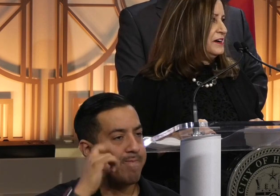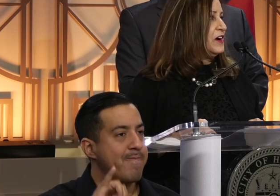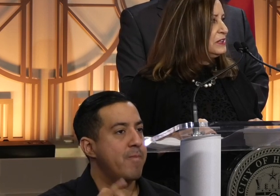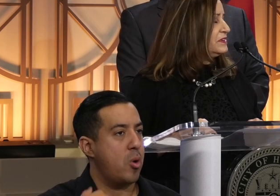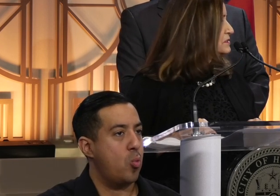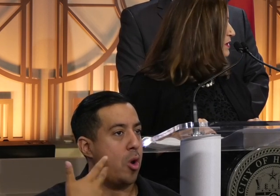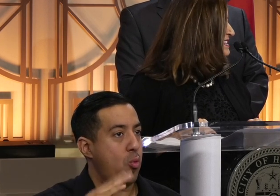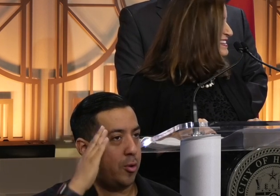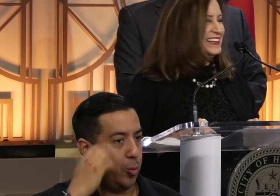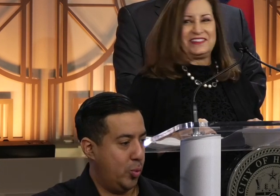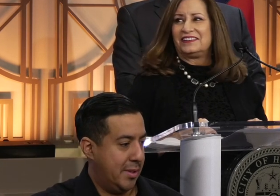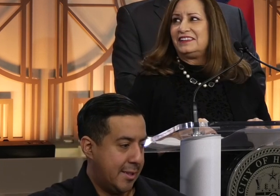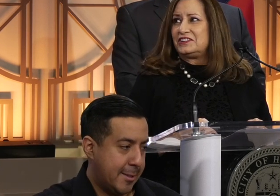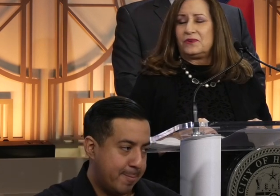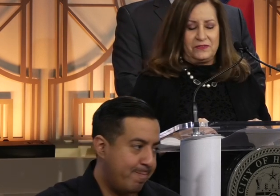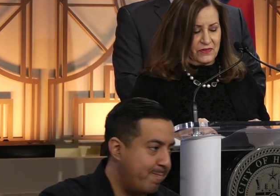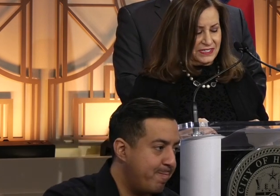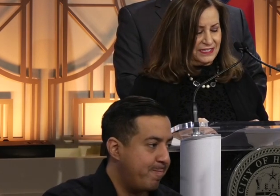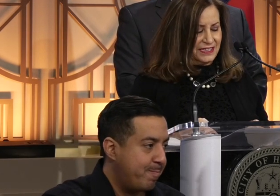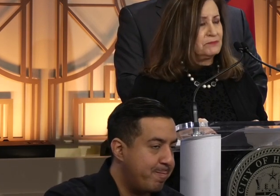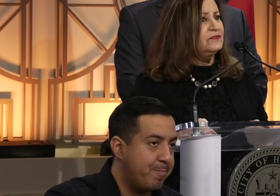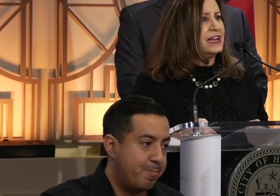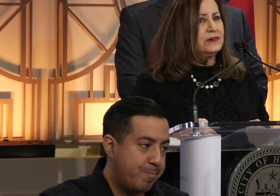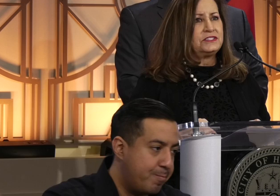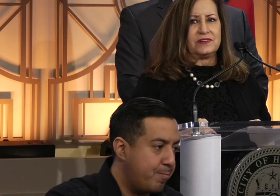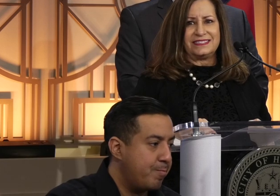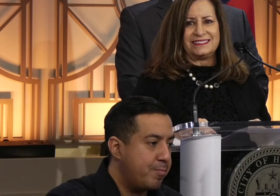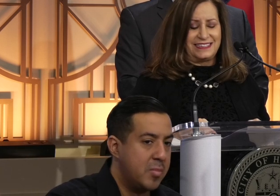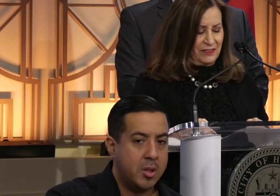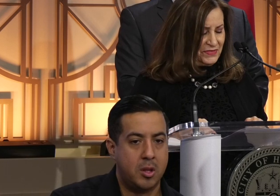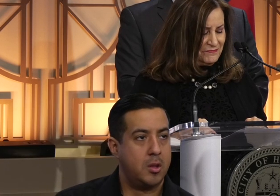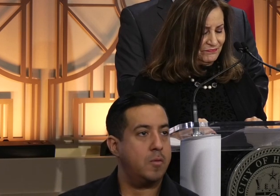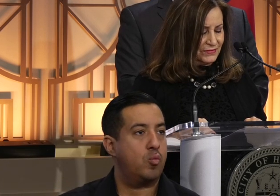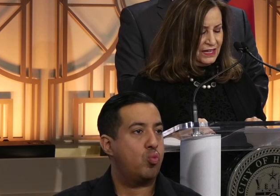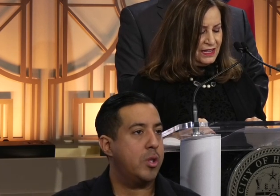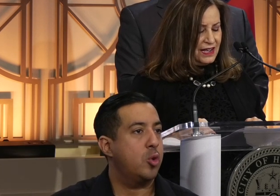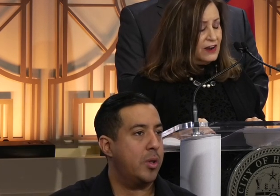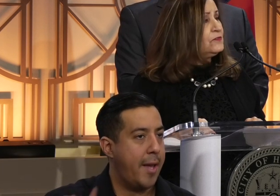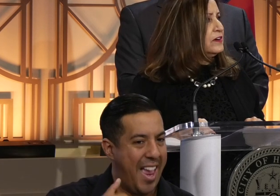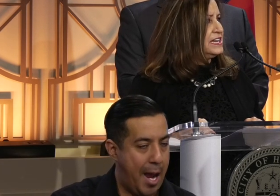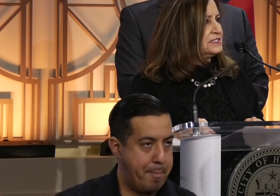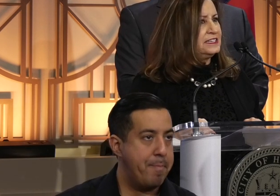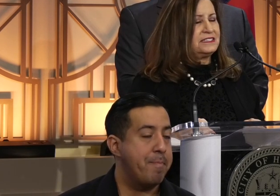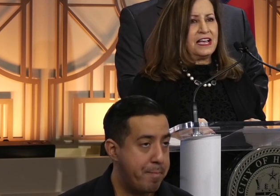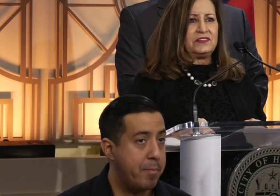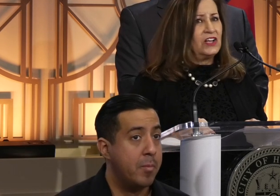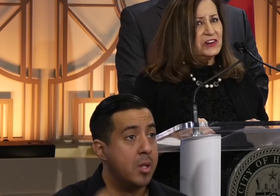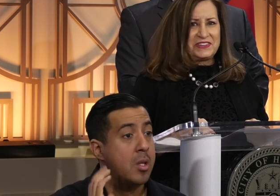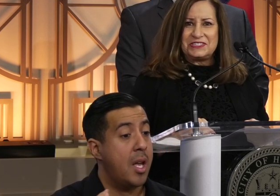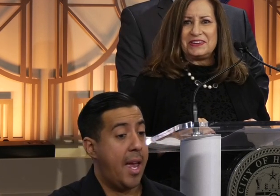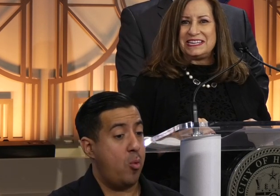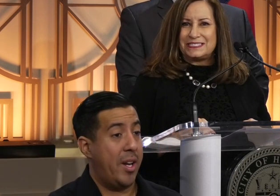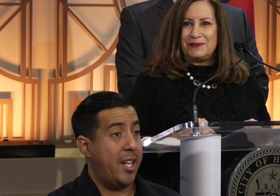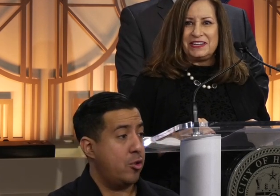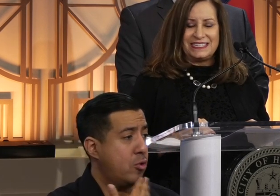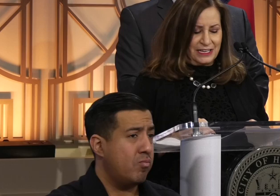would require all of us working together to join forces and provide resources to help them. Our four agencies have a lot